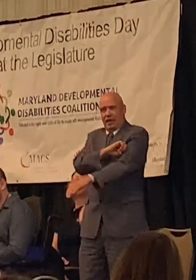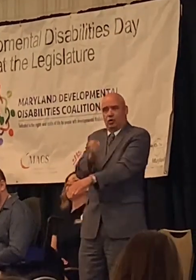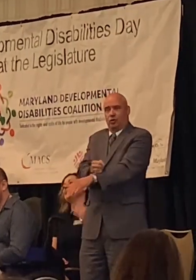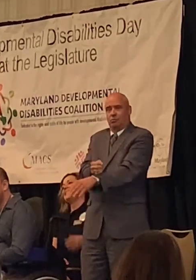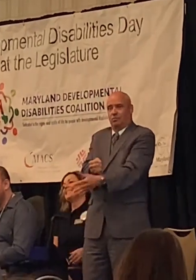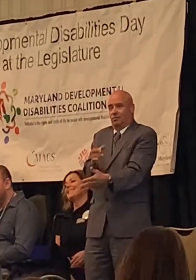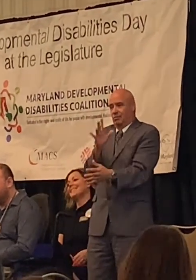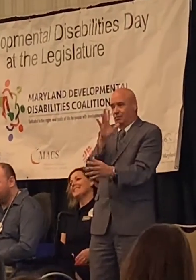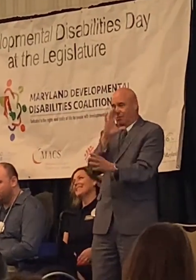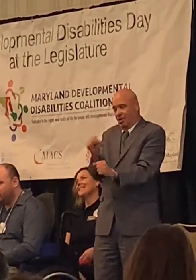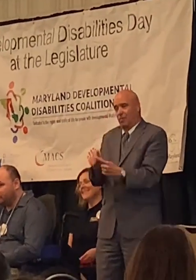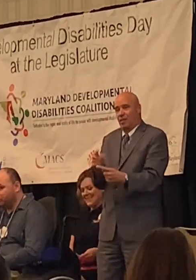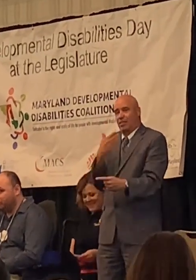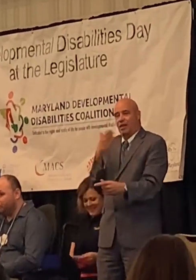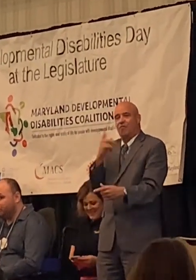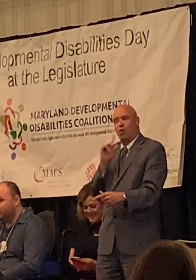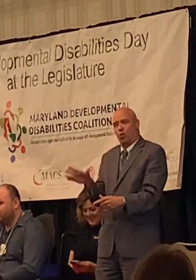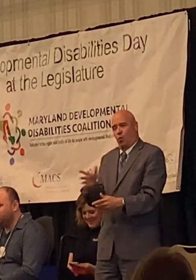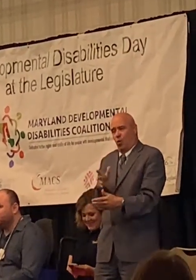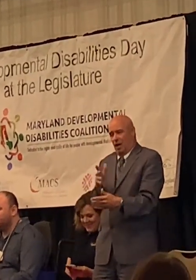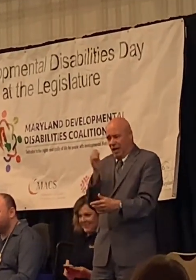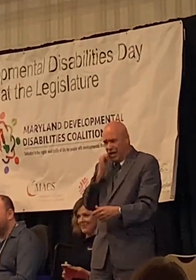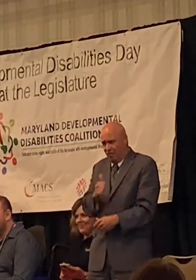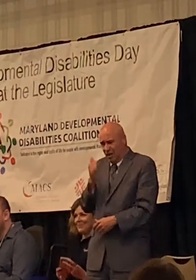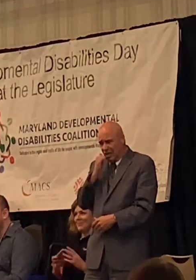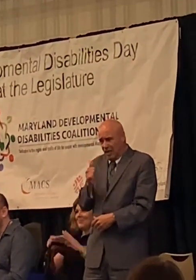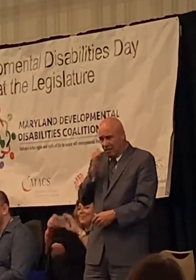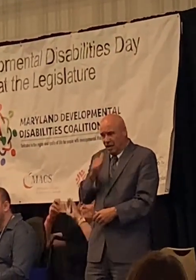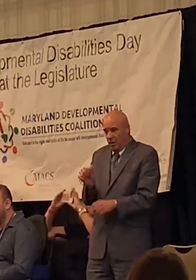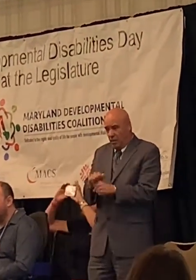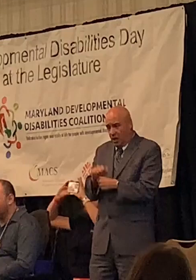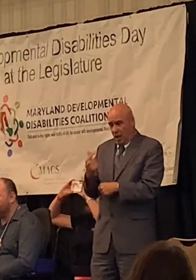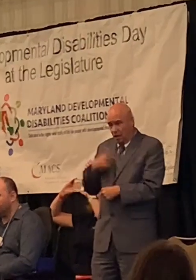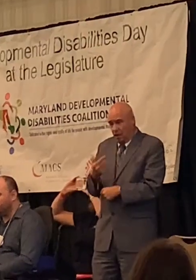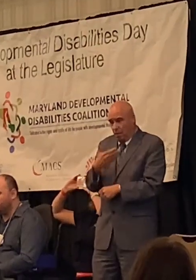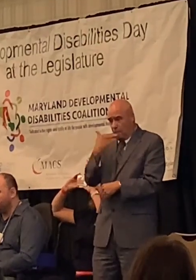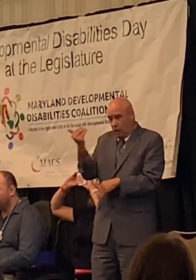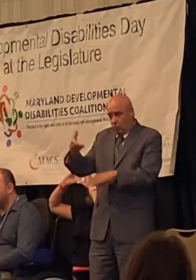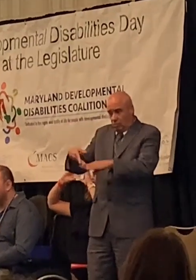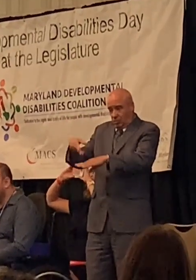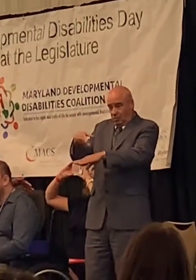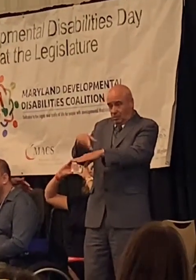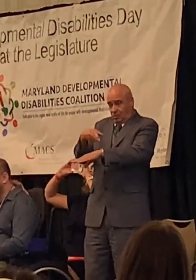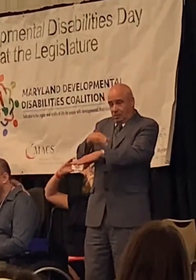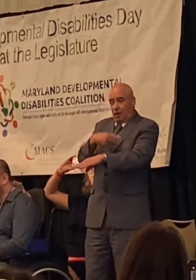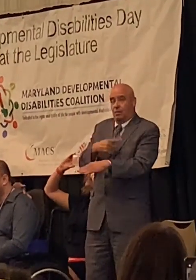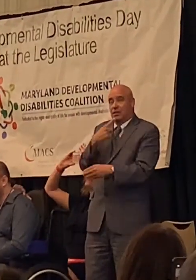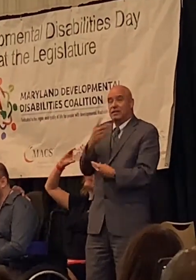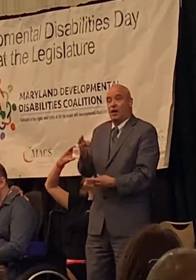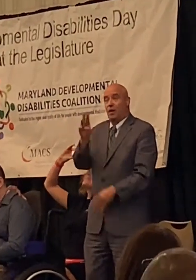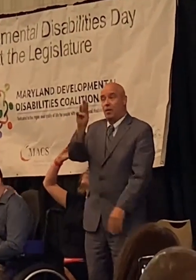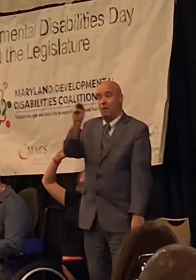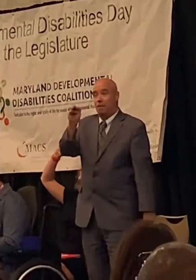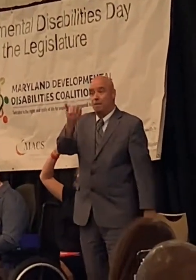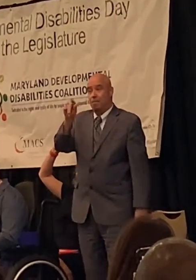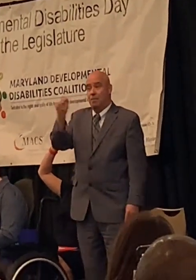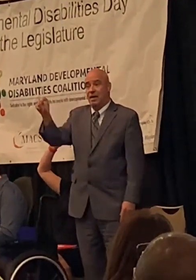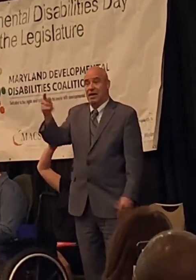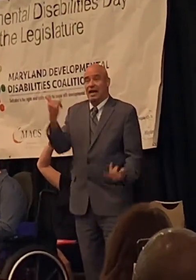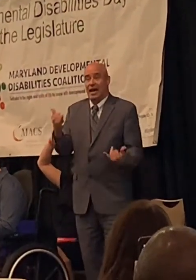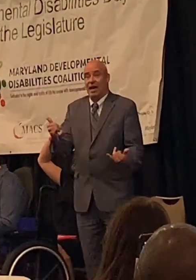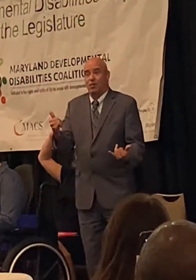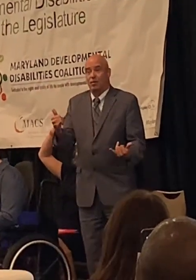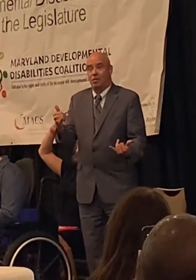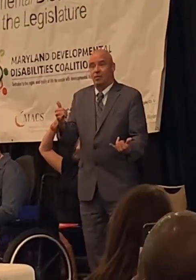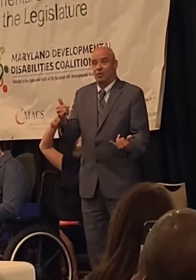thank you for with every day making us better and I can tell you uh Matt is someone who I now